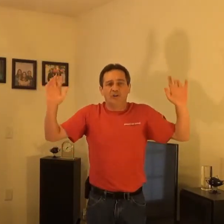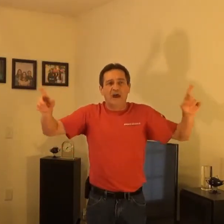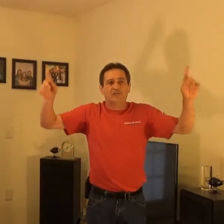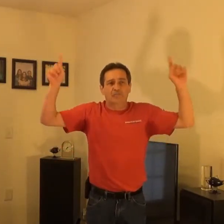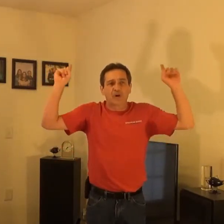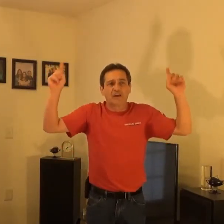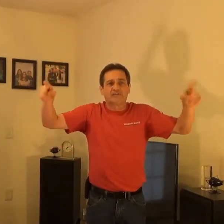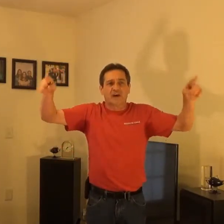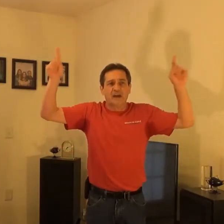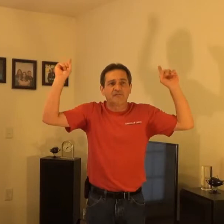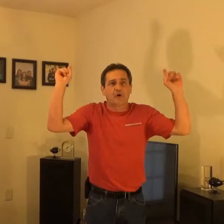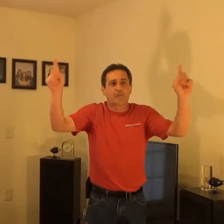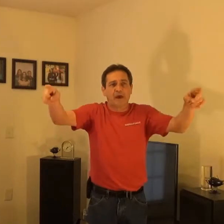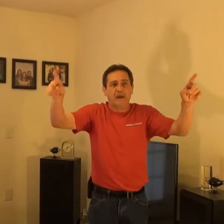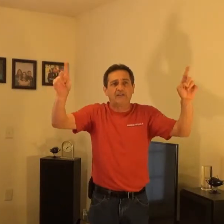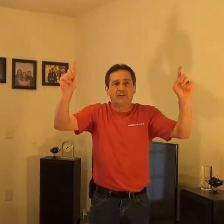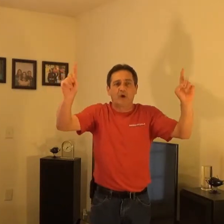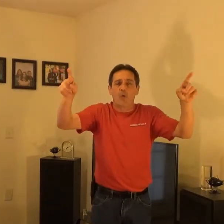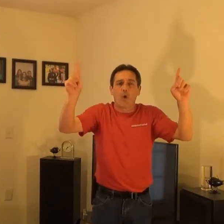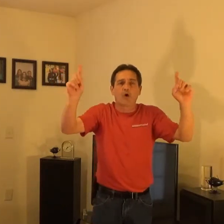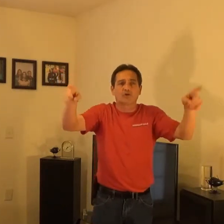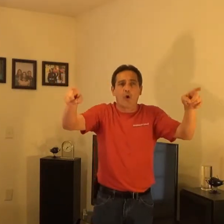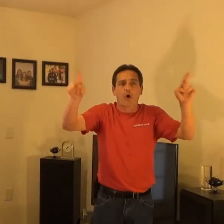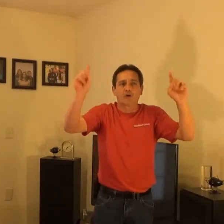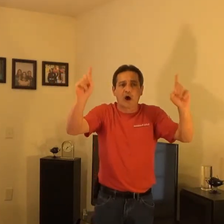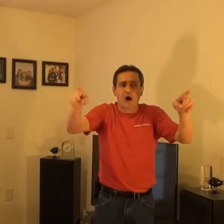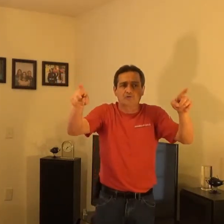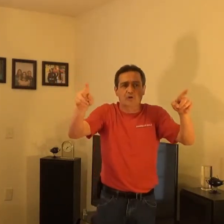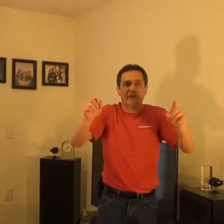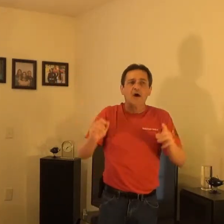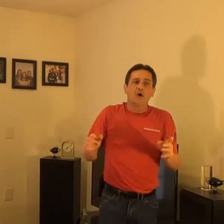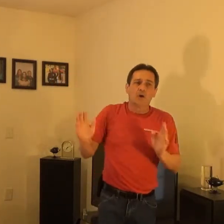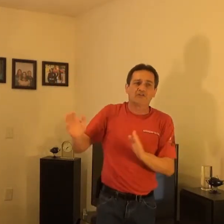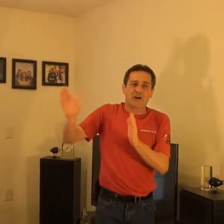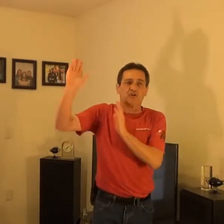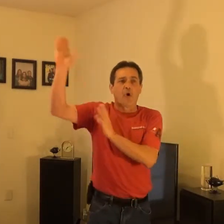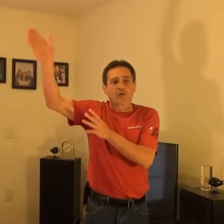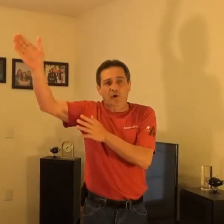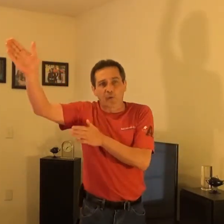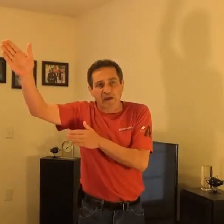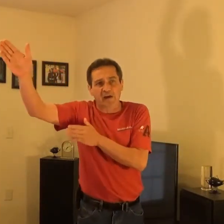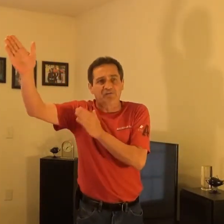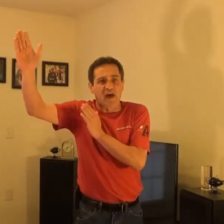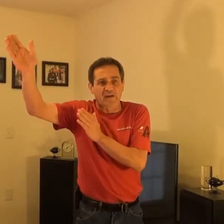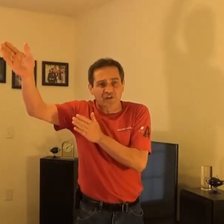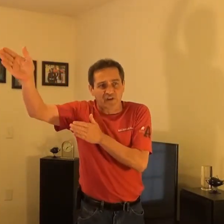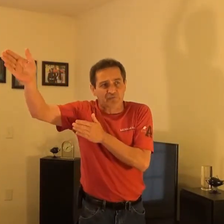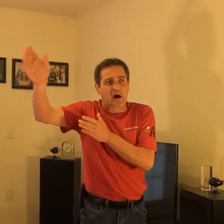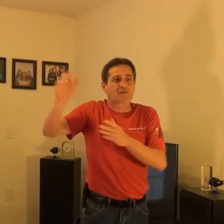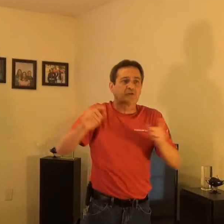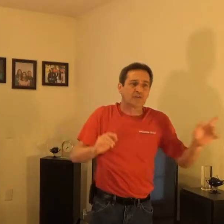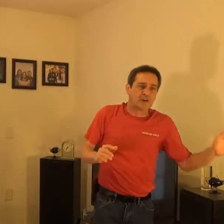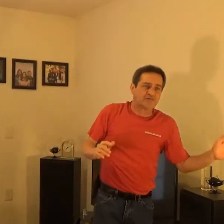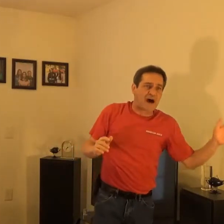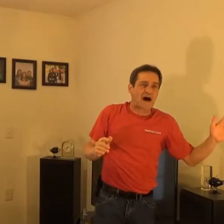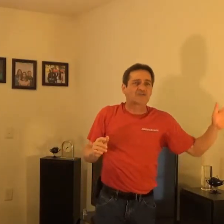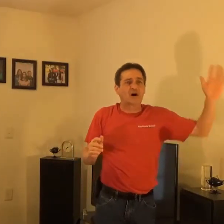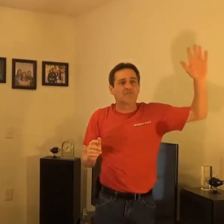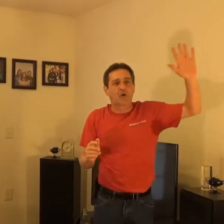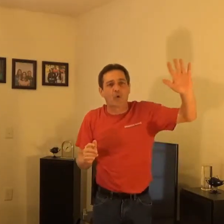desperately seek for peace in a war-torn country. We see North Korea flexing its muscles in defiance of the